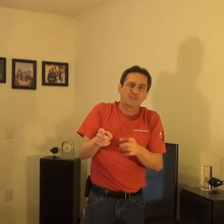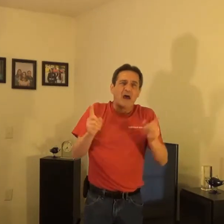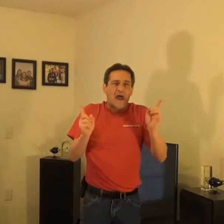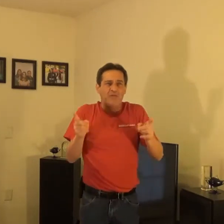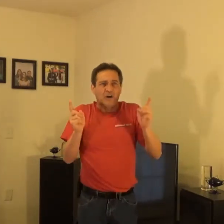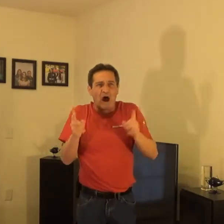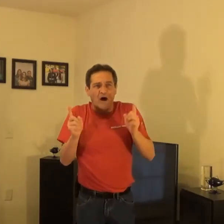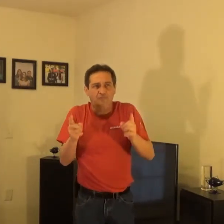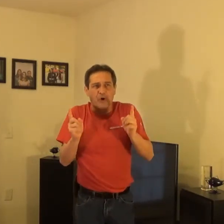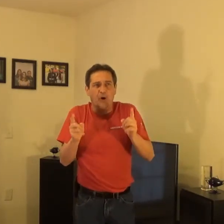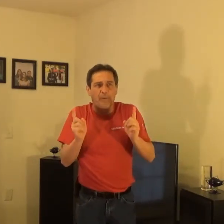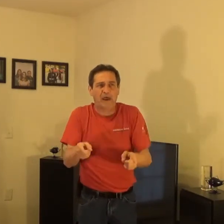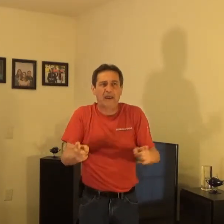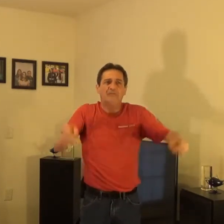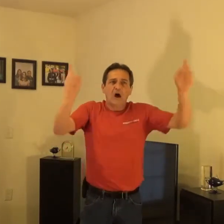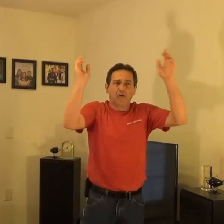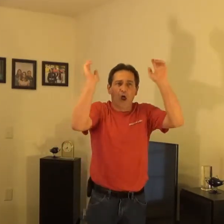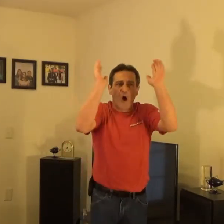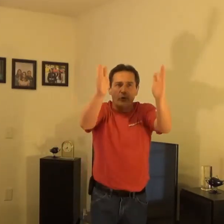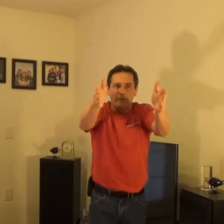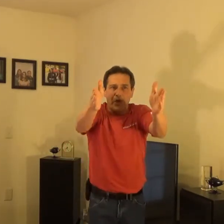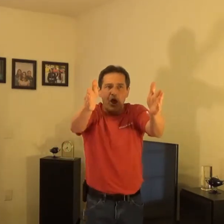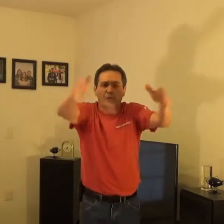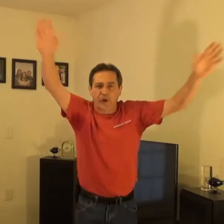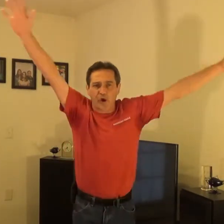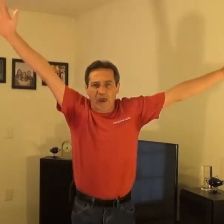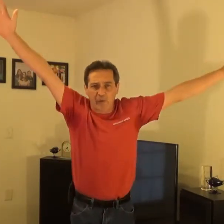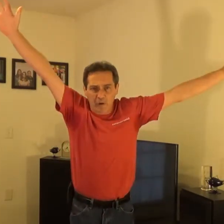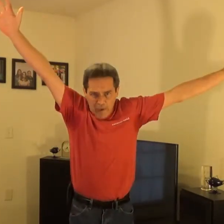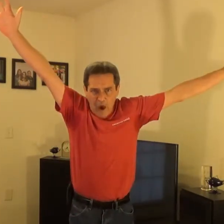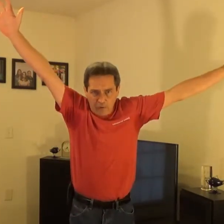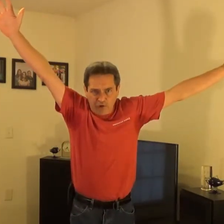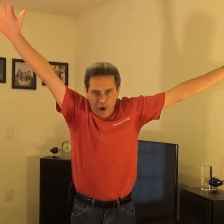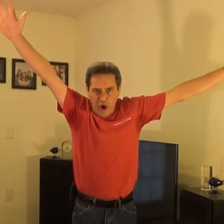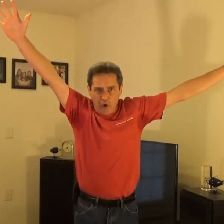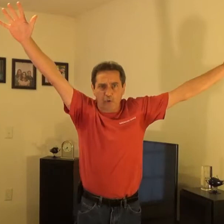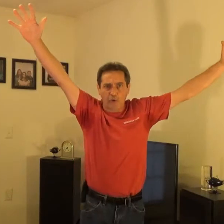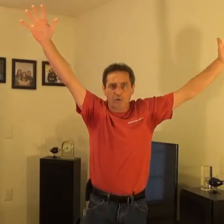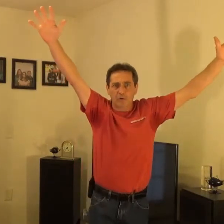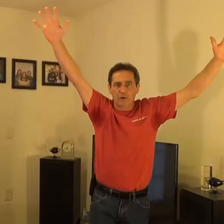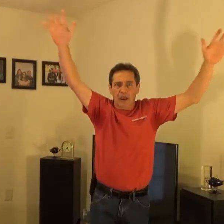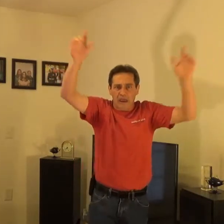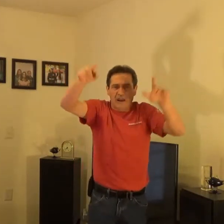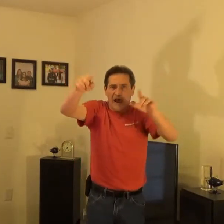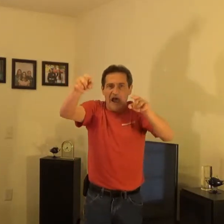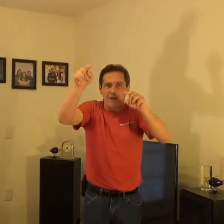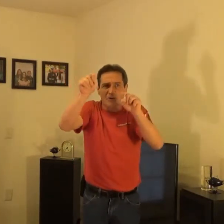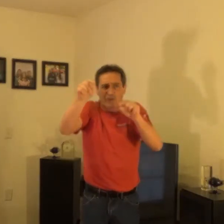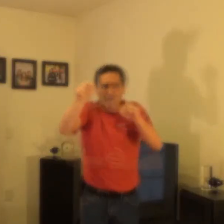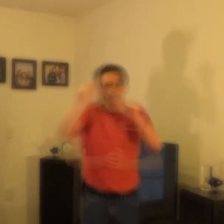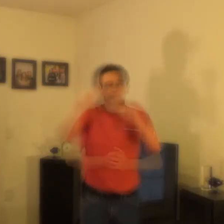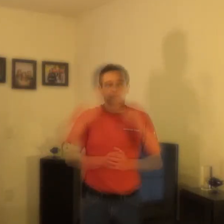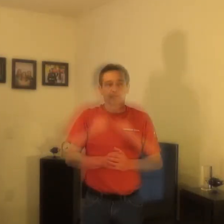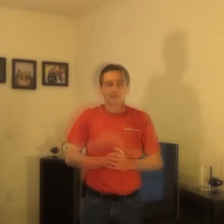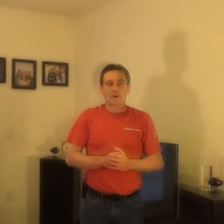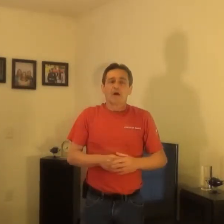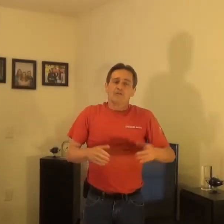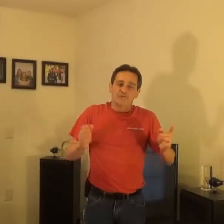and the gospel of peace, The Lord rebuked you. He rebuked you. In the name of Jesus Christ. The